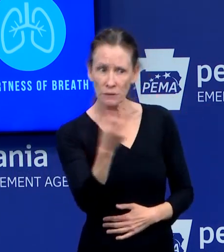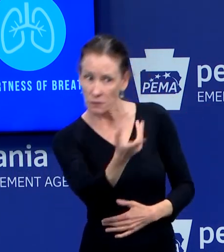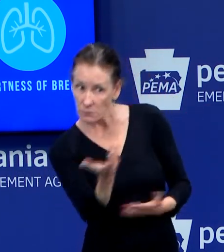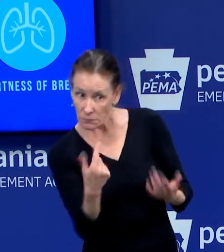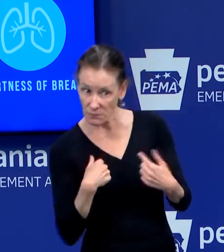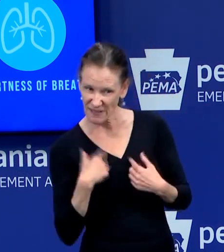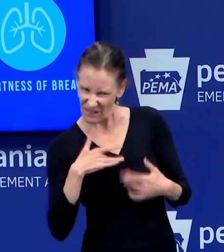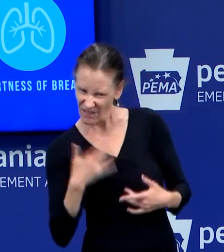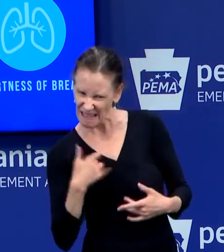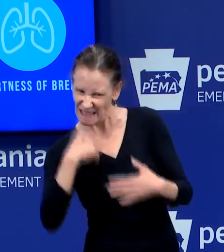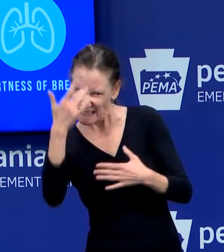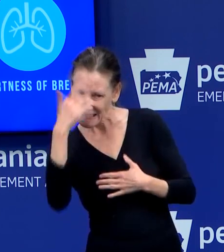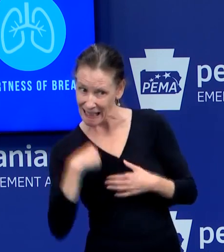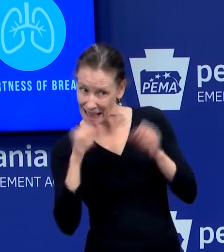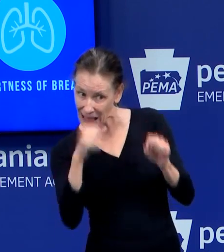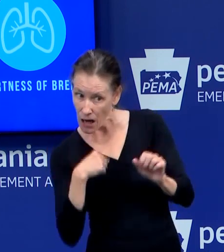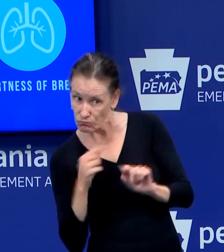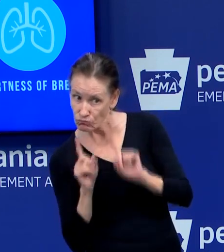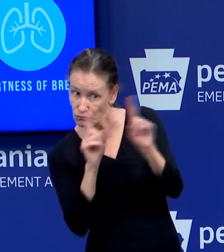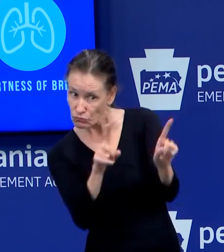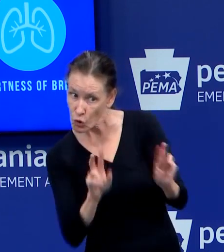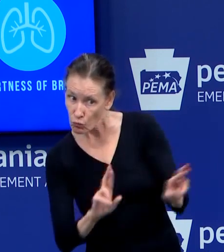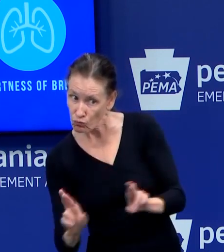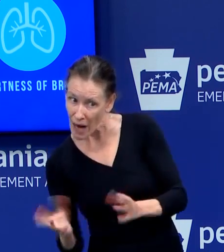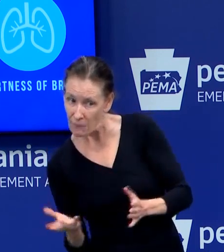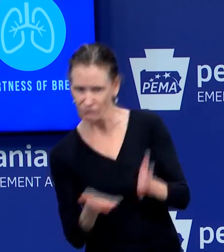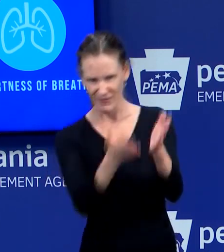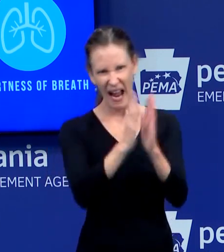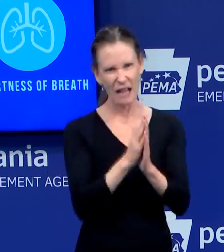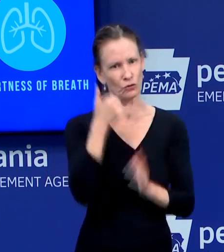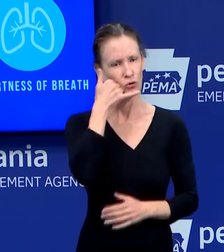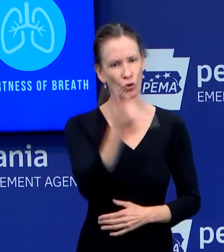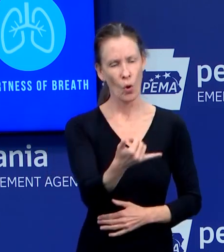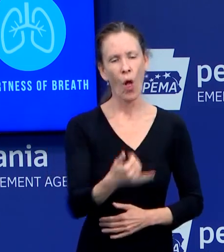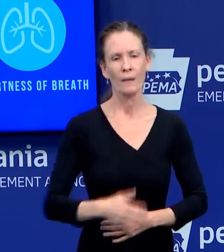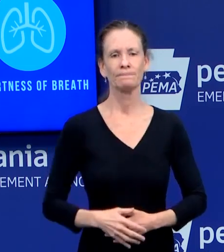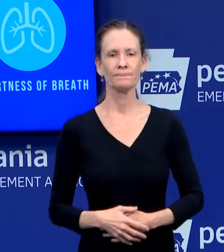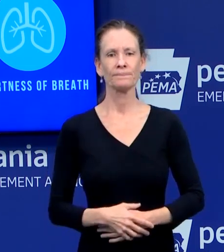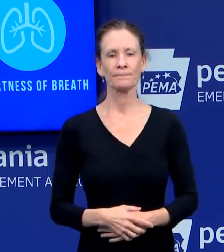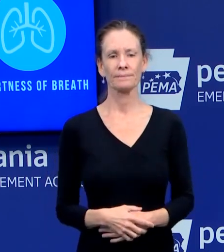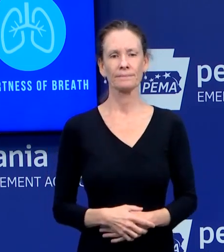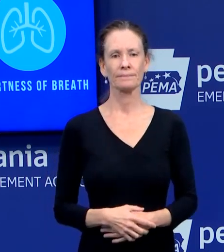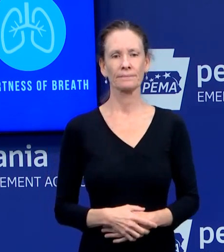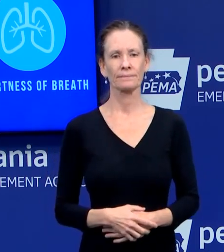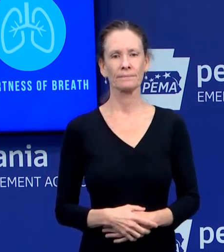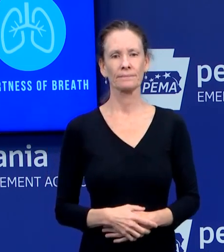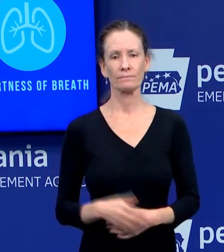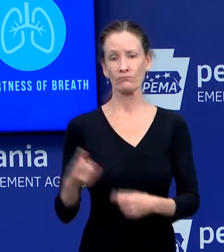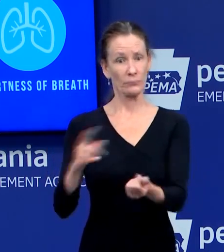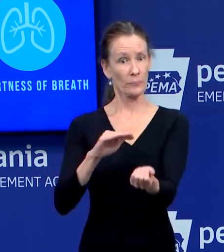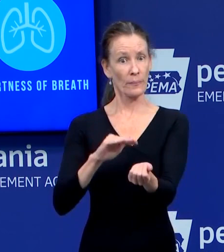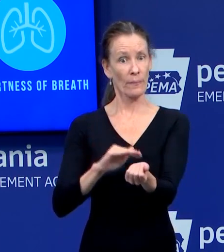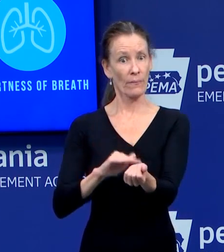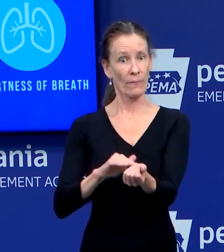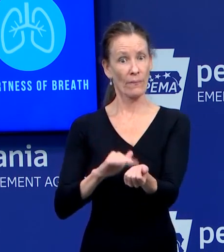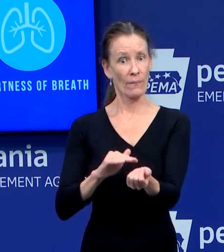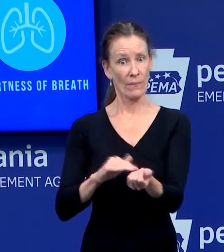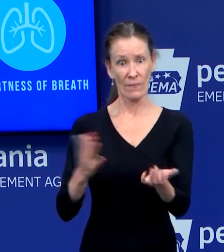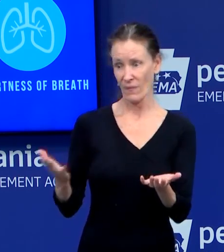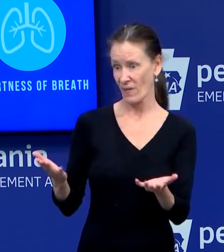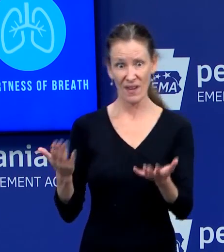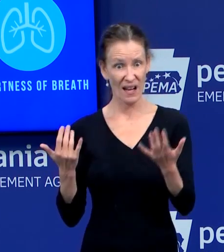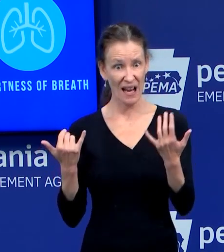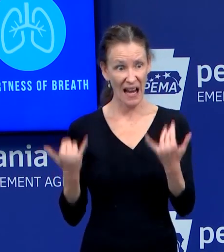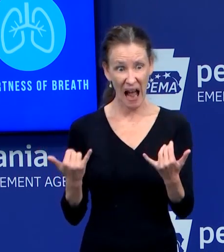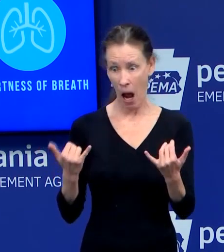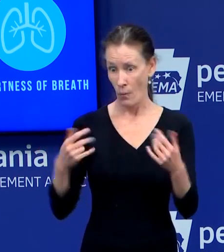questions about from doctors of who doctors can test and what permissions they need to do from testing. If a health care provider feels